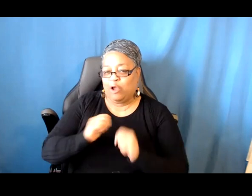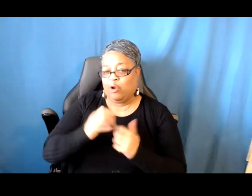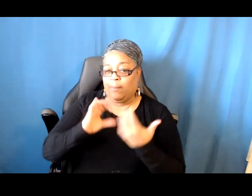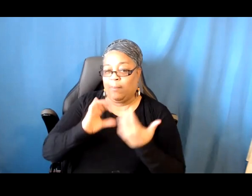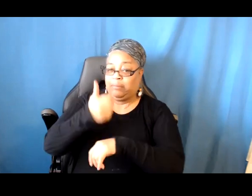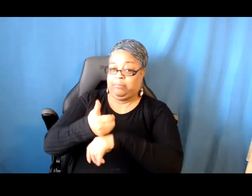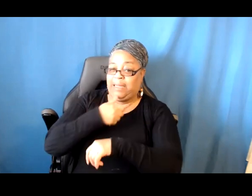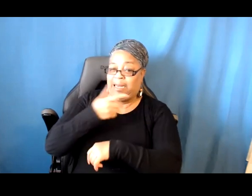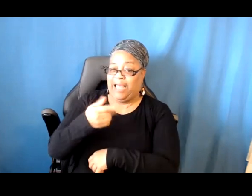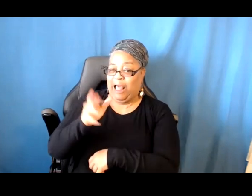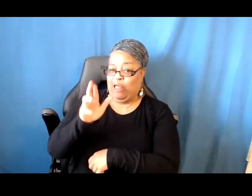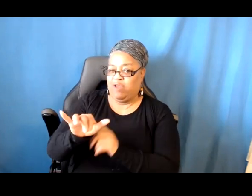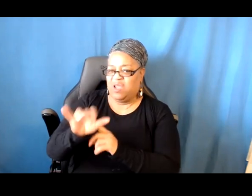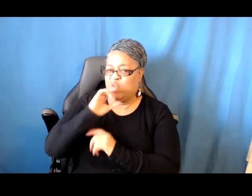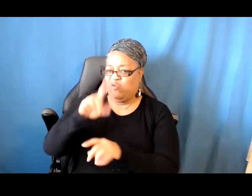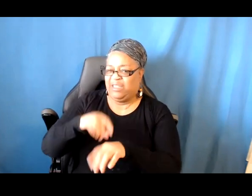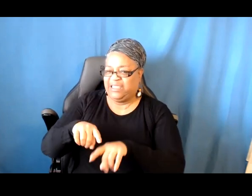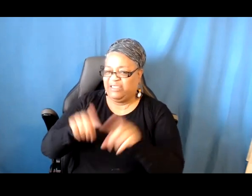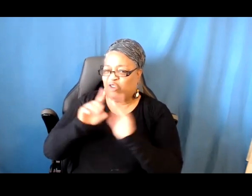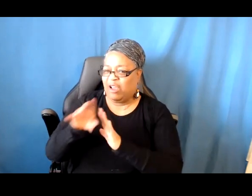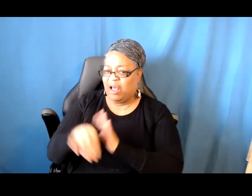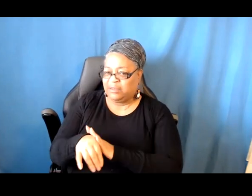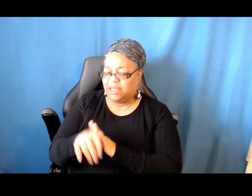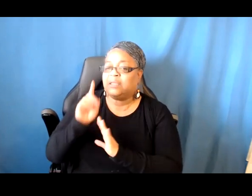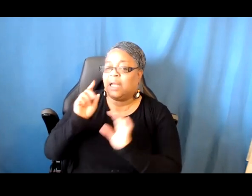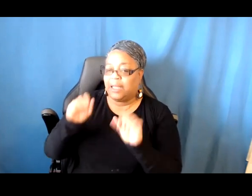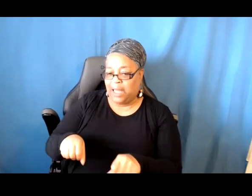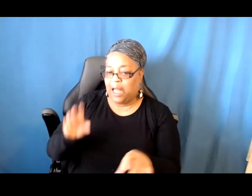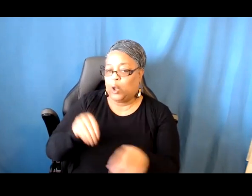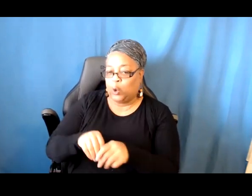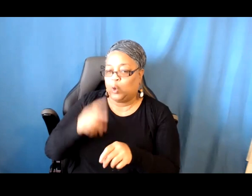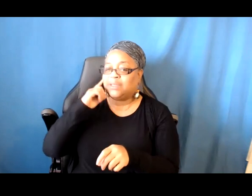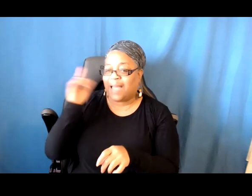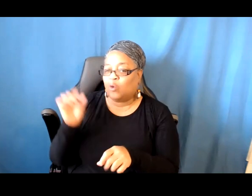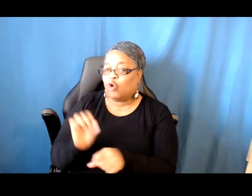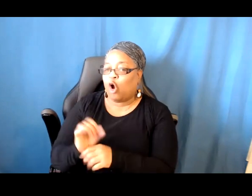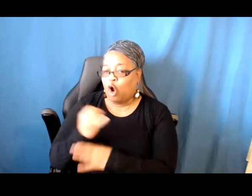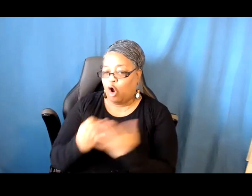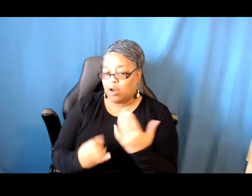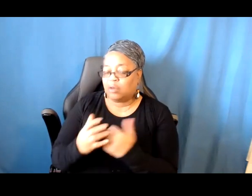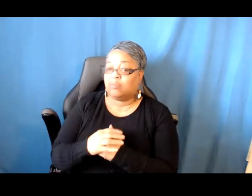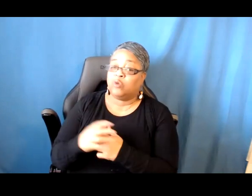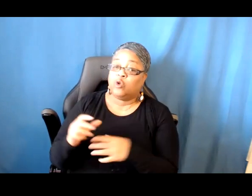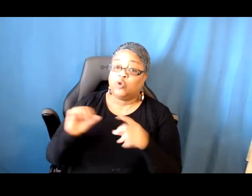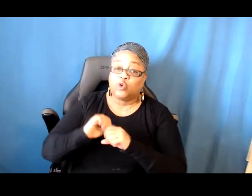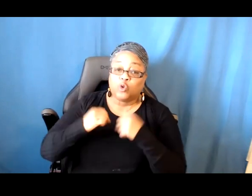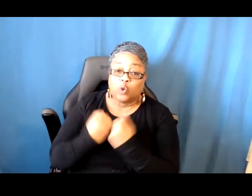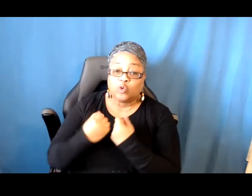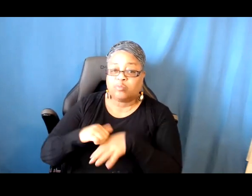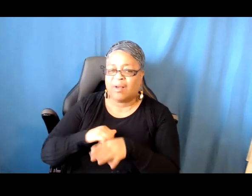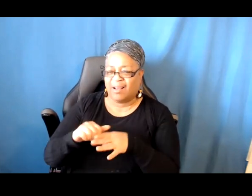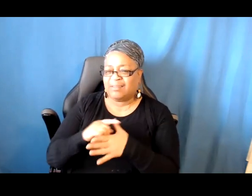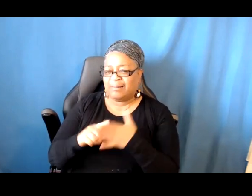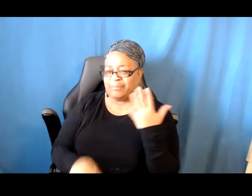context. It could include sound art. It could include sound social practice. So things